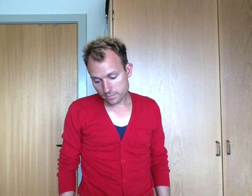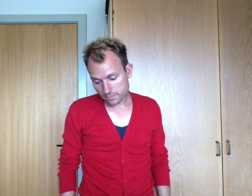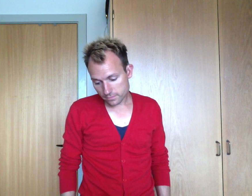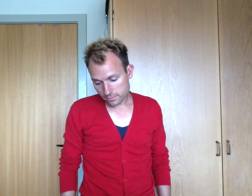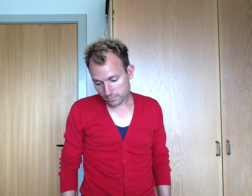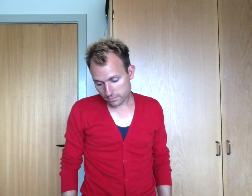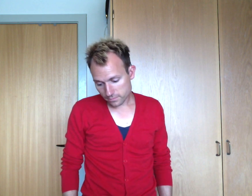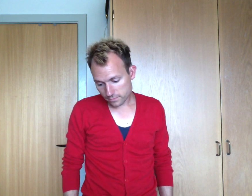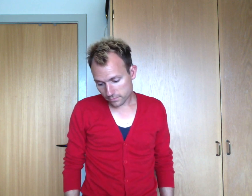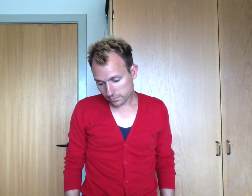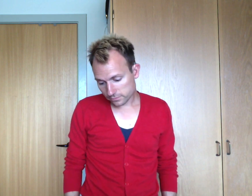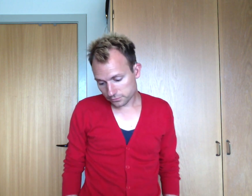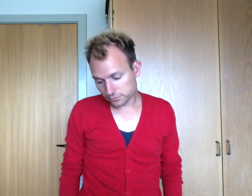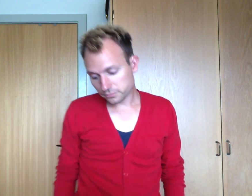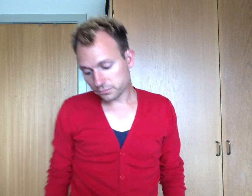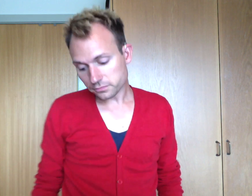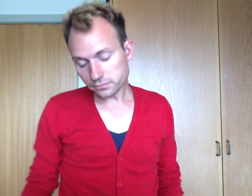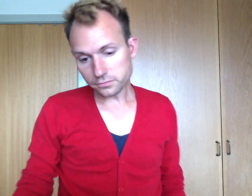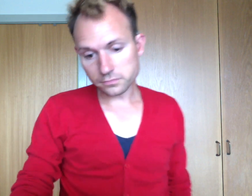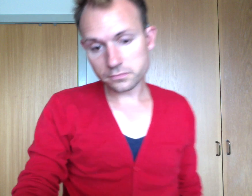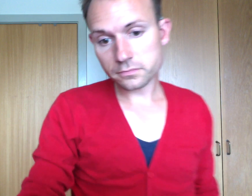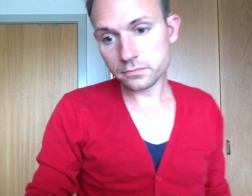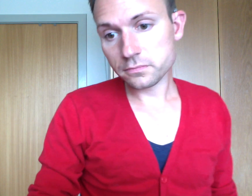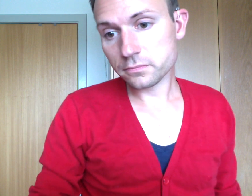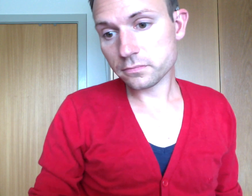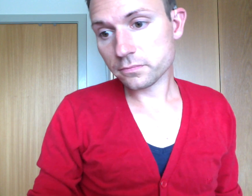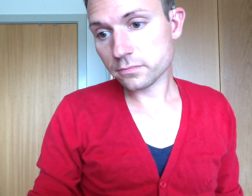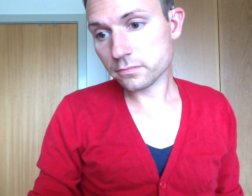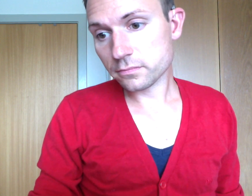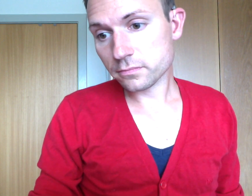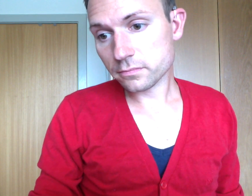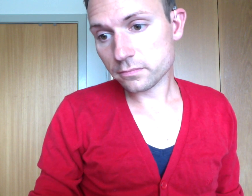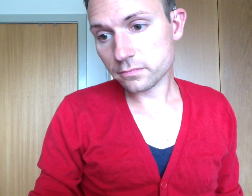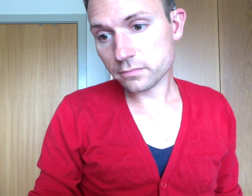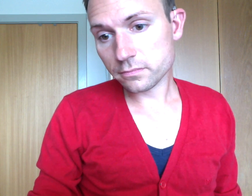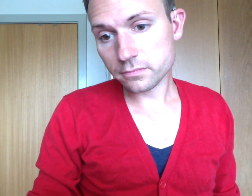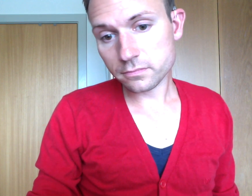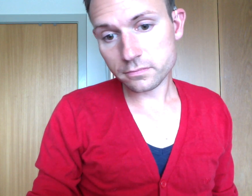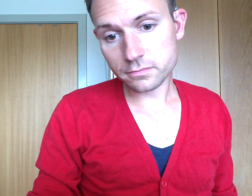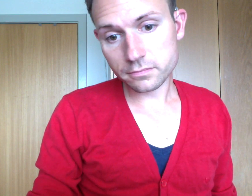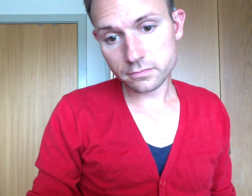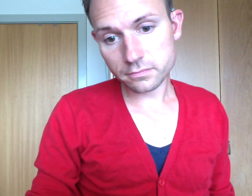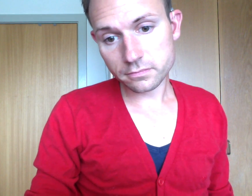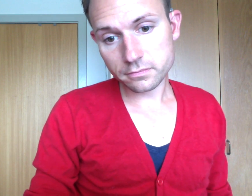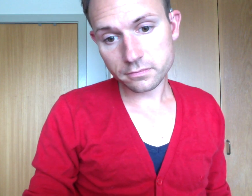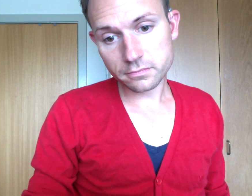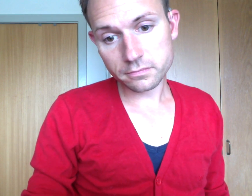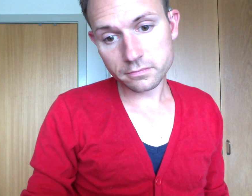It's all coming It's coming back back if you all coming back to me And if It's And if all coming back It's coming back And do it like It's And like It's coming back me And back And It's all coming me